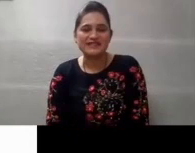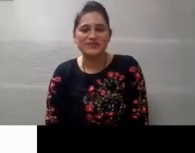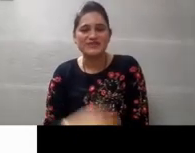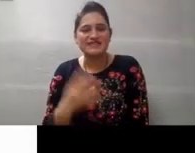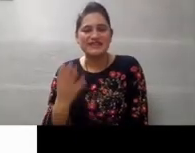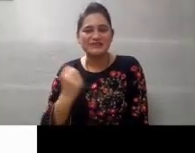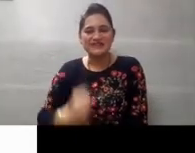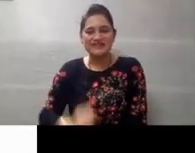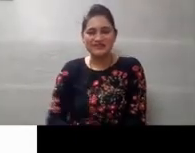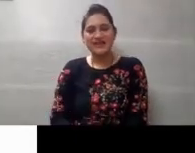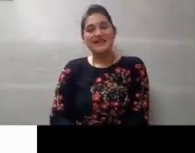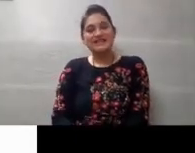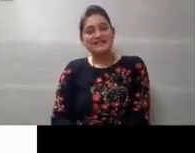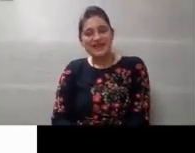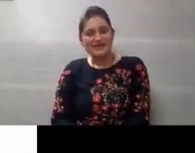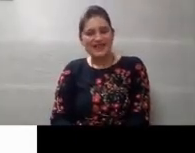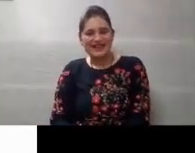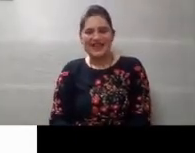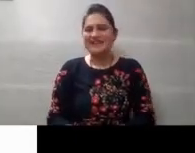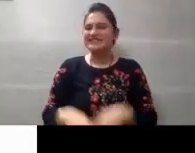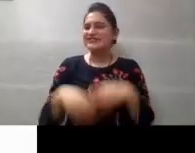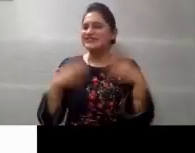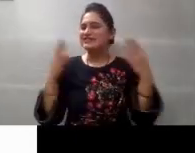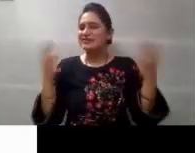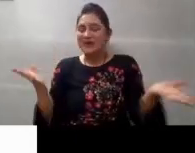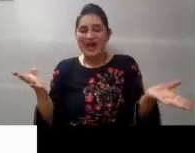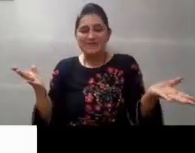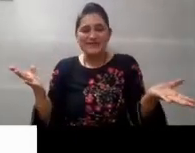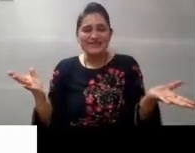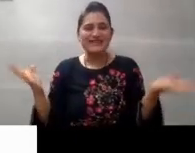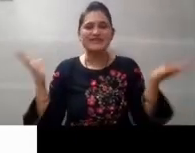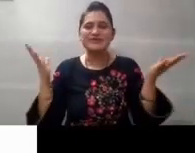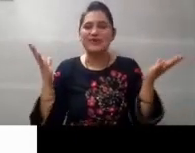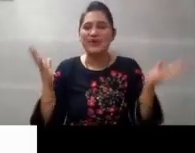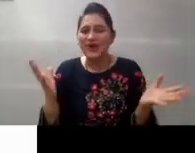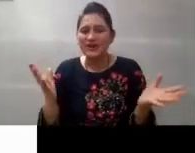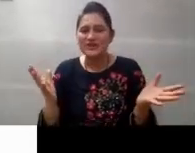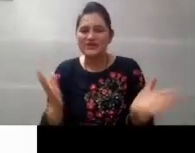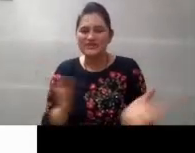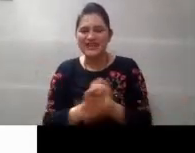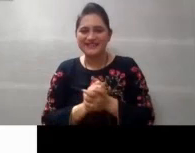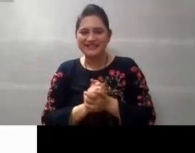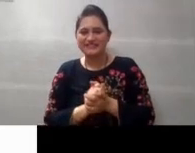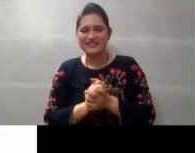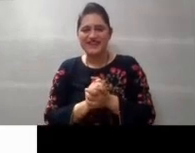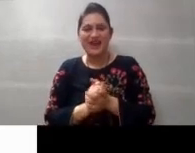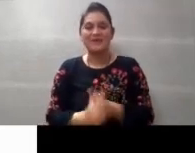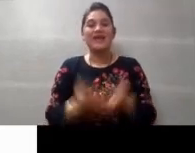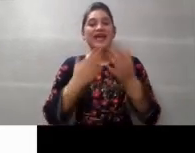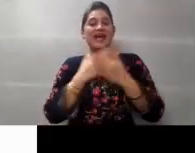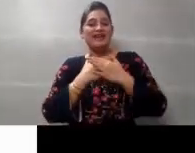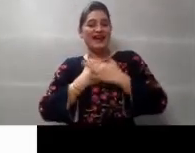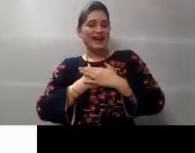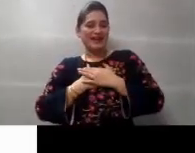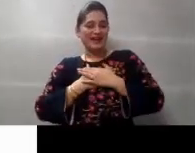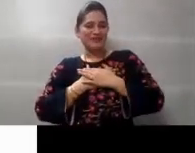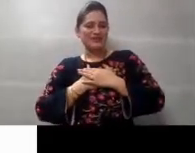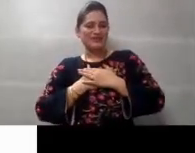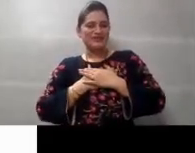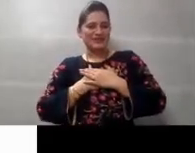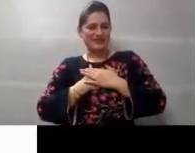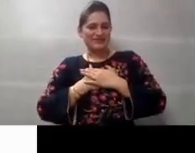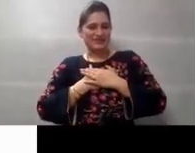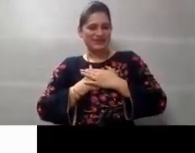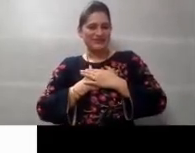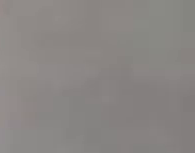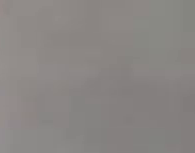So, three plus four is equal to seven. I'm just so happy that you all know the addition now. And I am